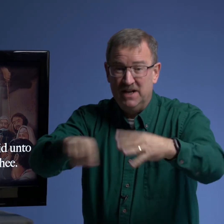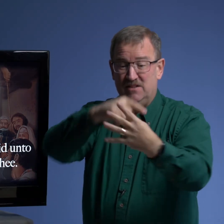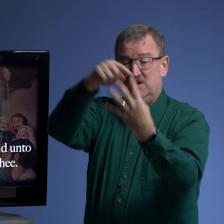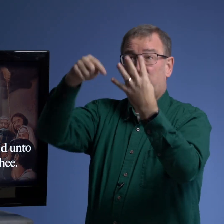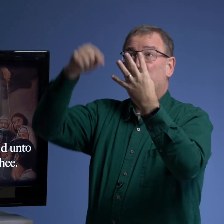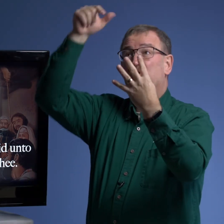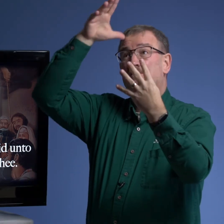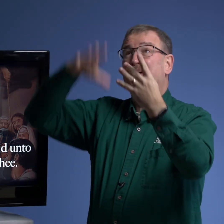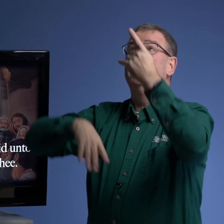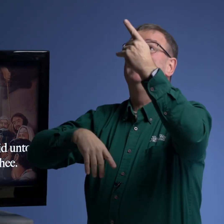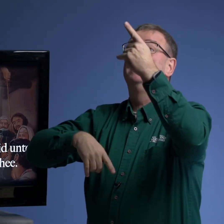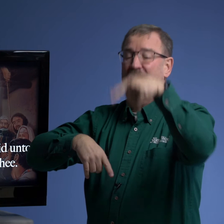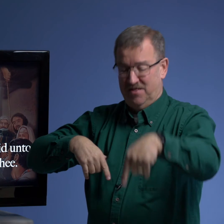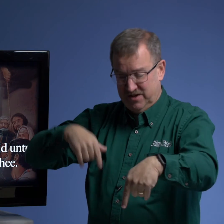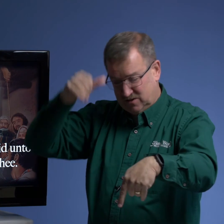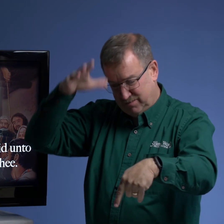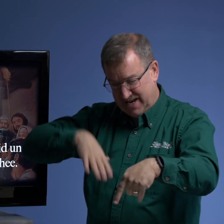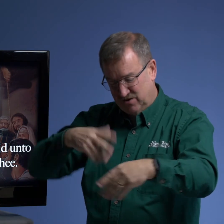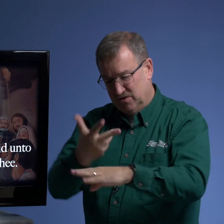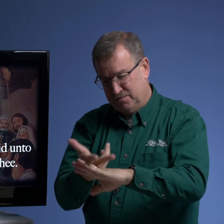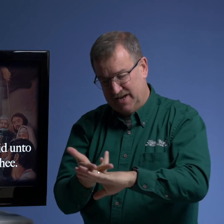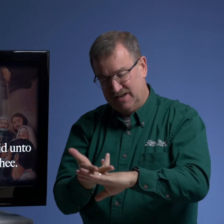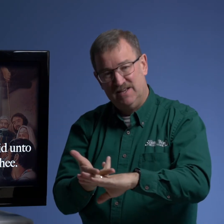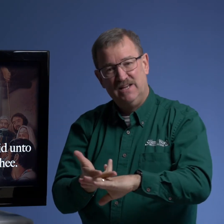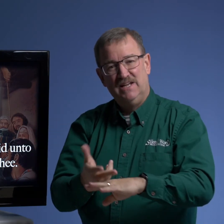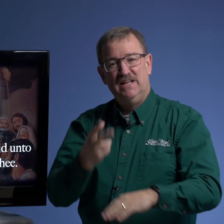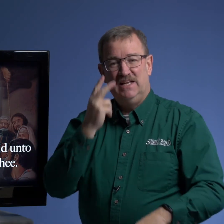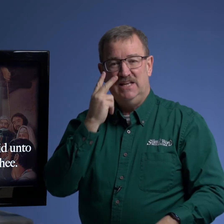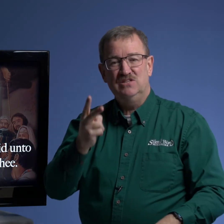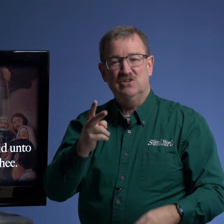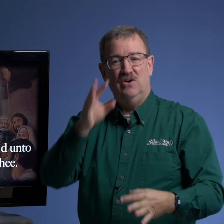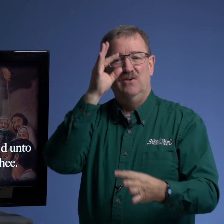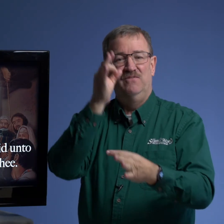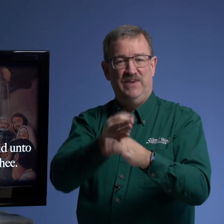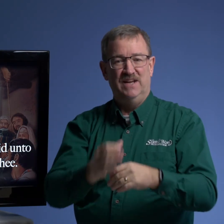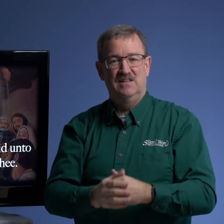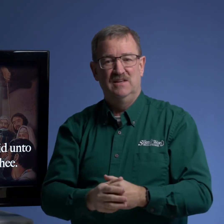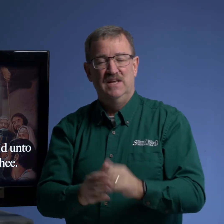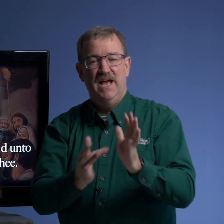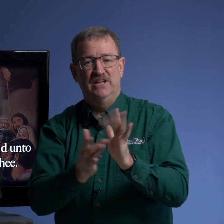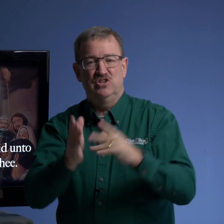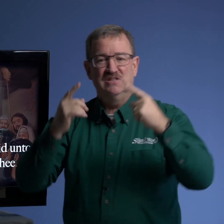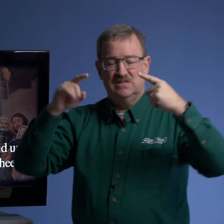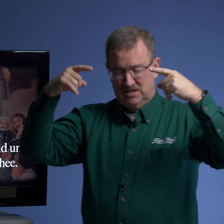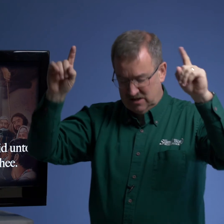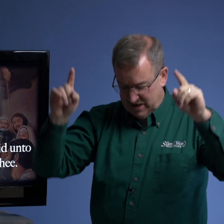in these four men and this man on the bed he saw faith he and jesus declared